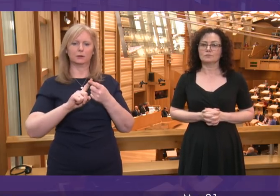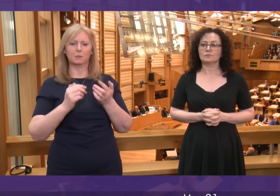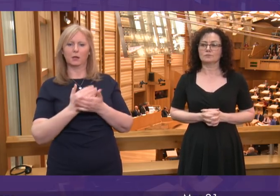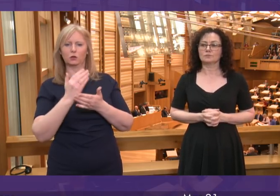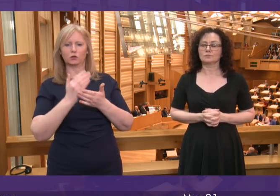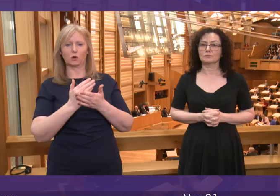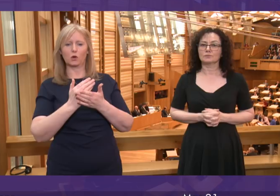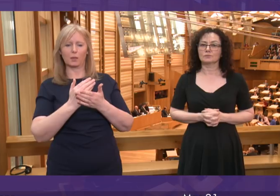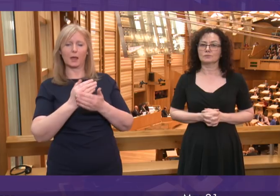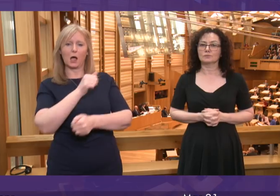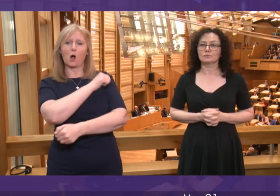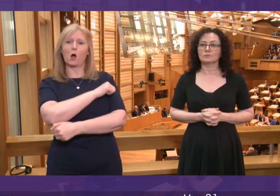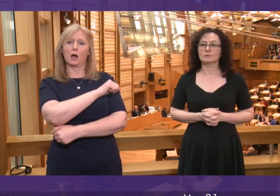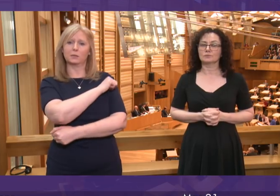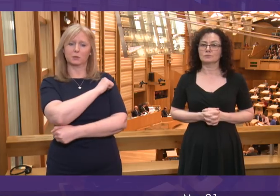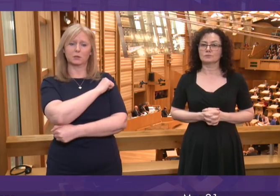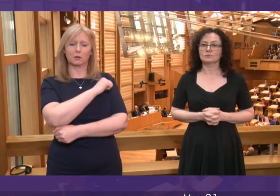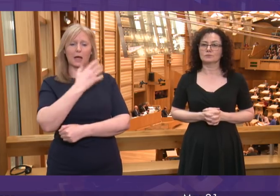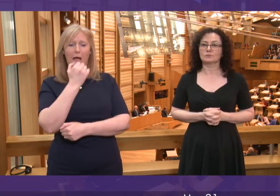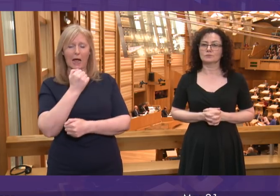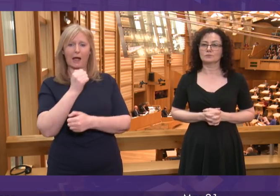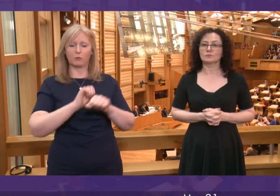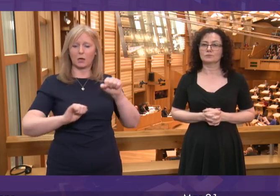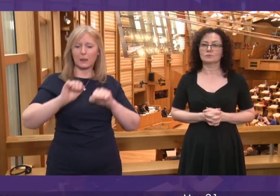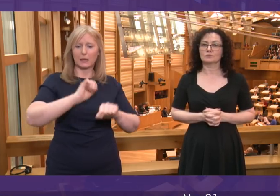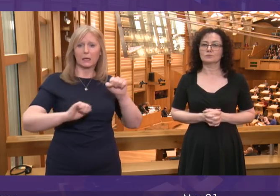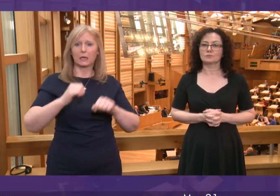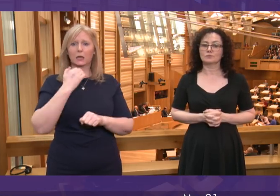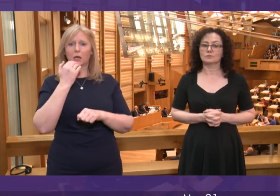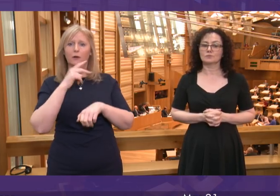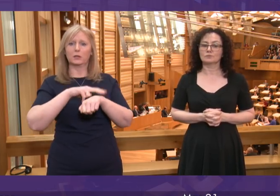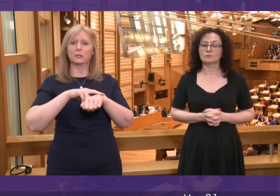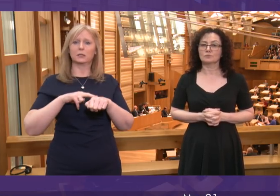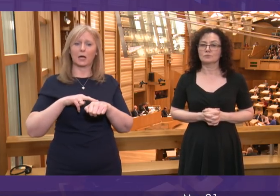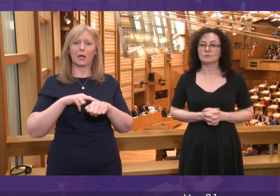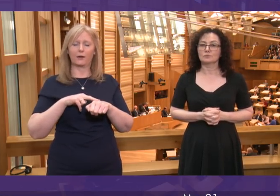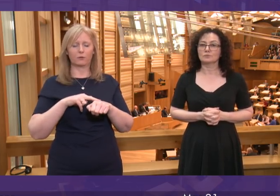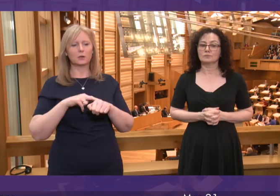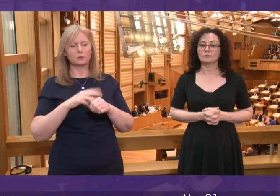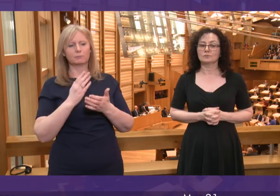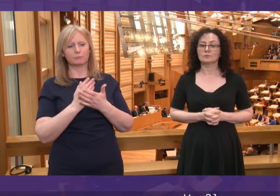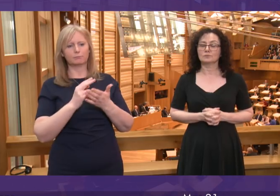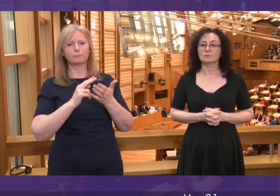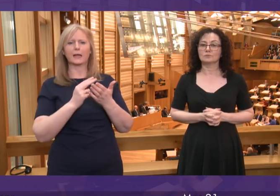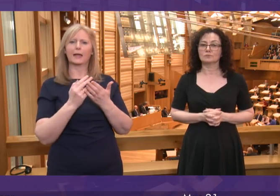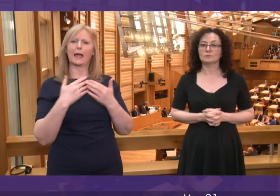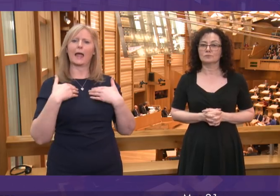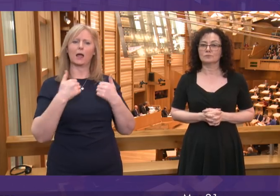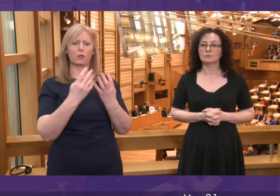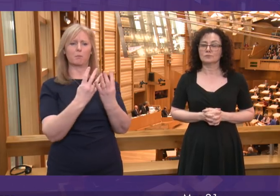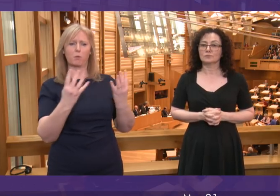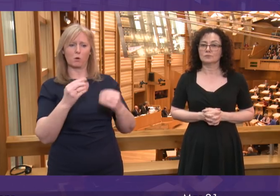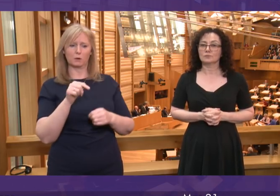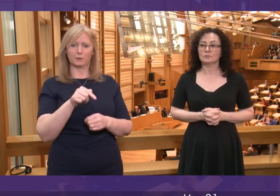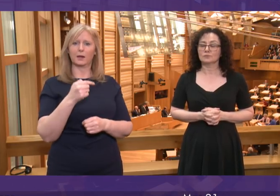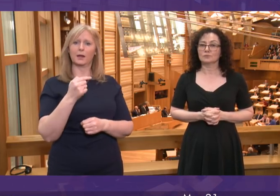appropriate numbers of domestic and cleaning staff. Of course, it is for health boards to consider the configuration of staffing.